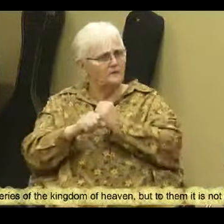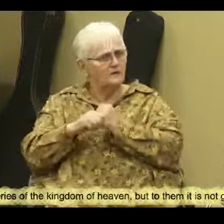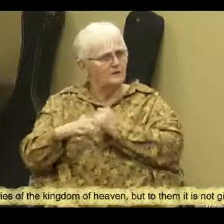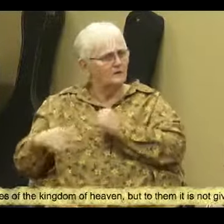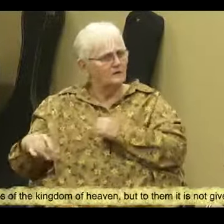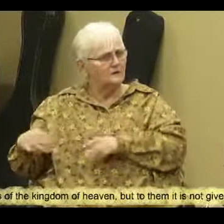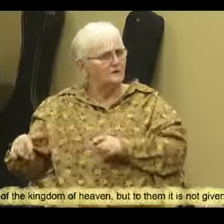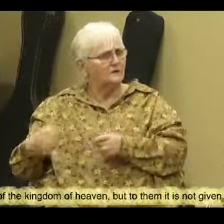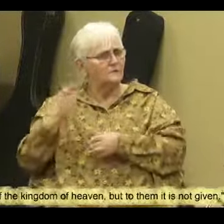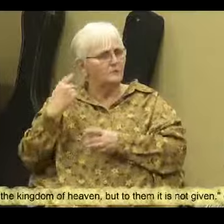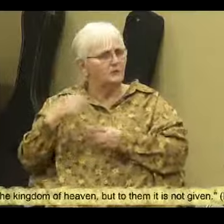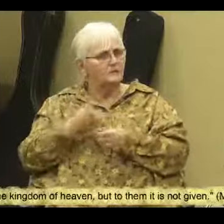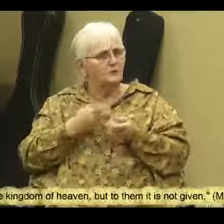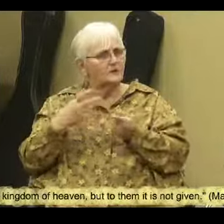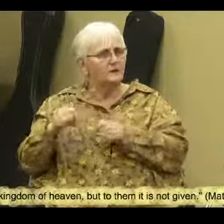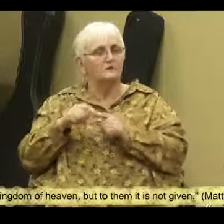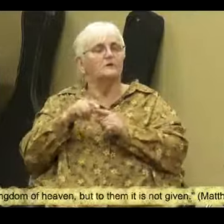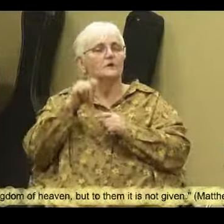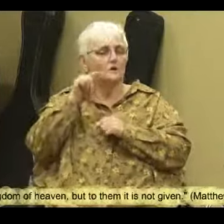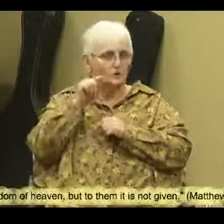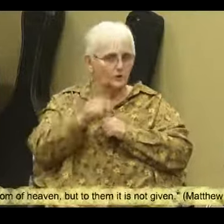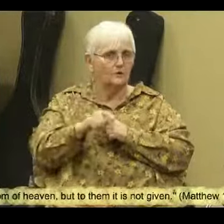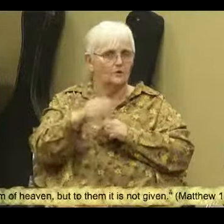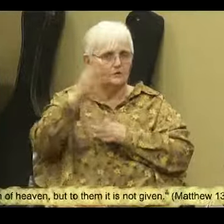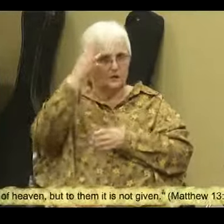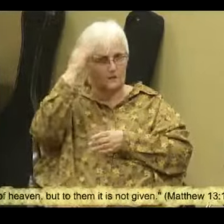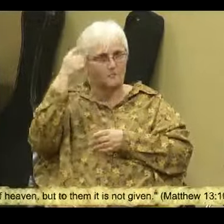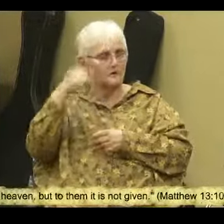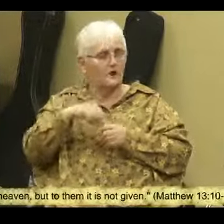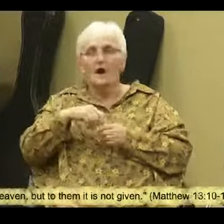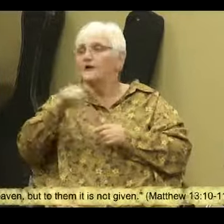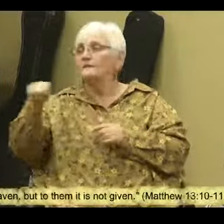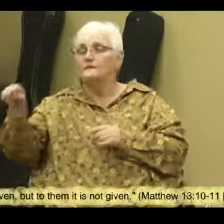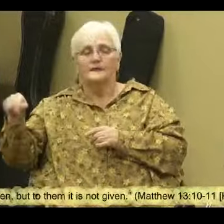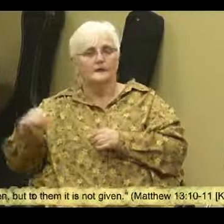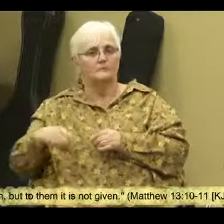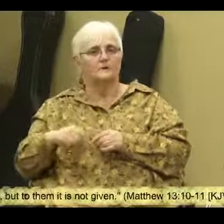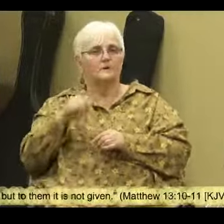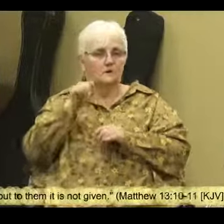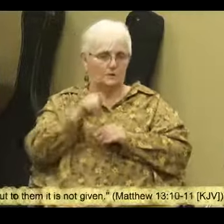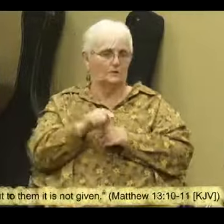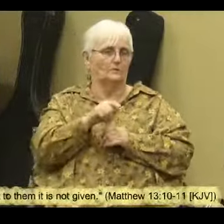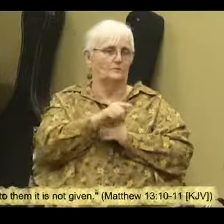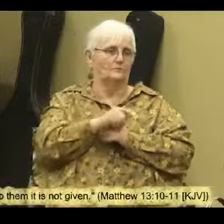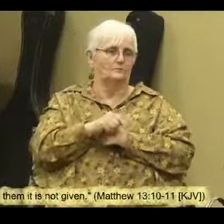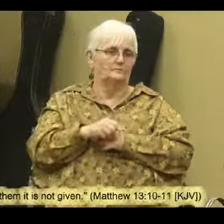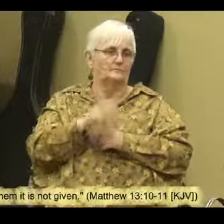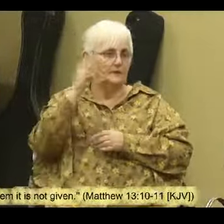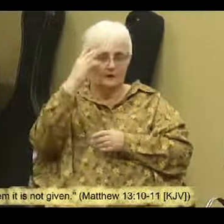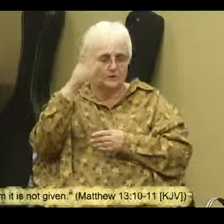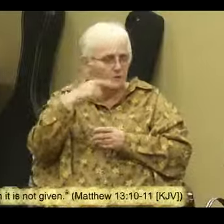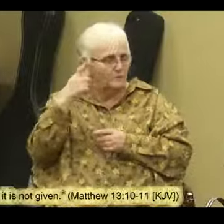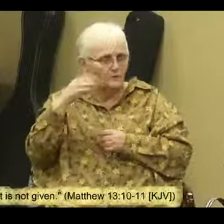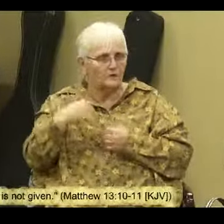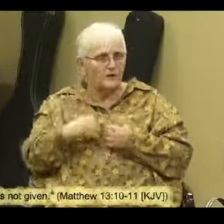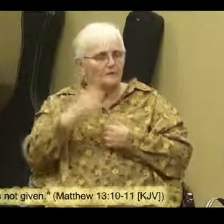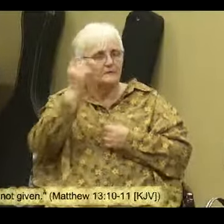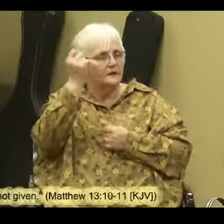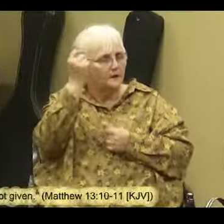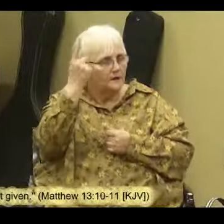Because it's been given to you to know the mysteries. Not them. They don't know the mysteries. They don't have the understanding. They don't